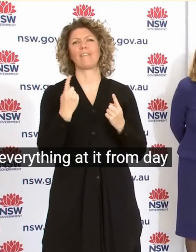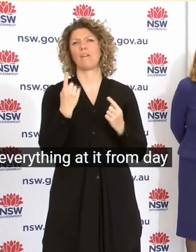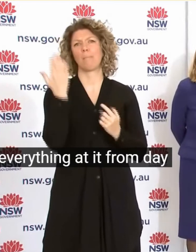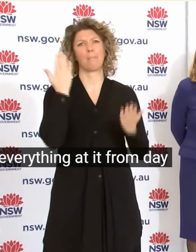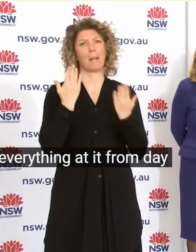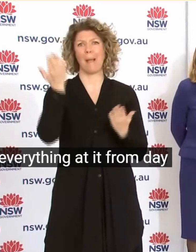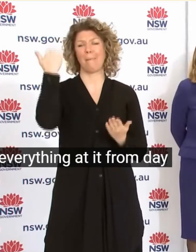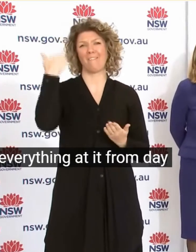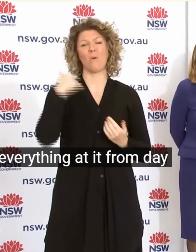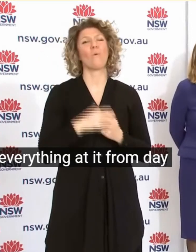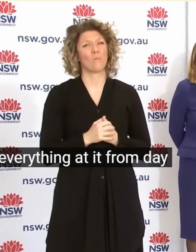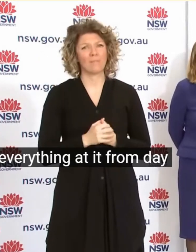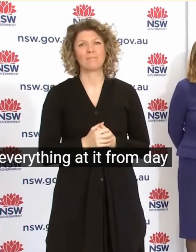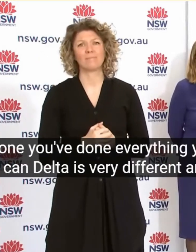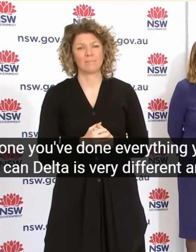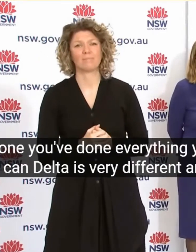And Please